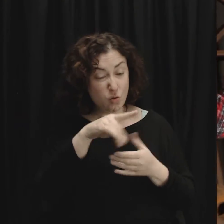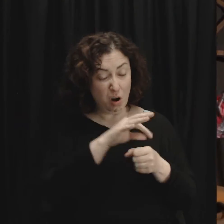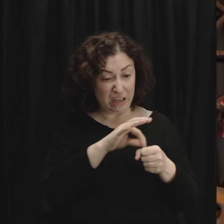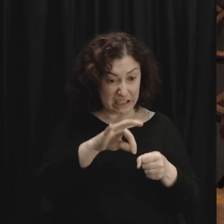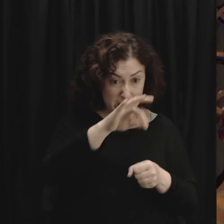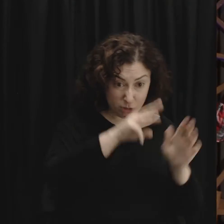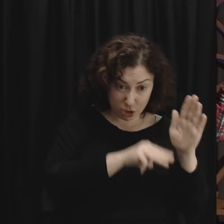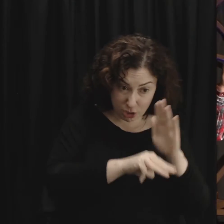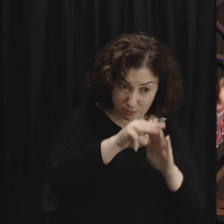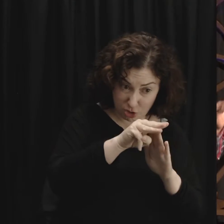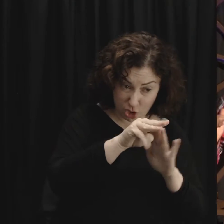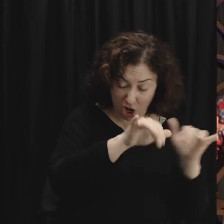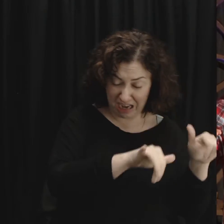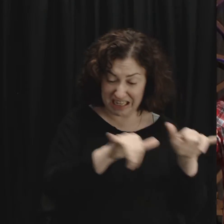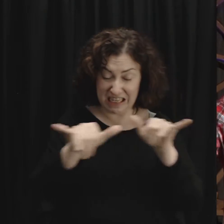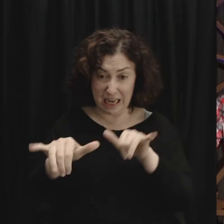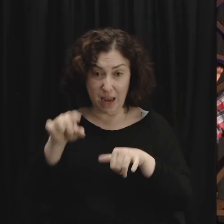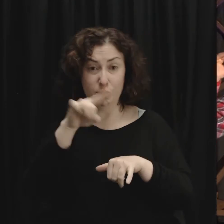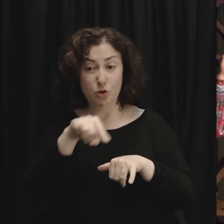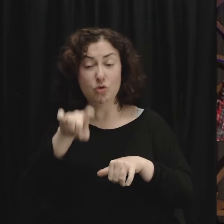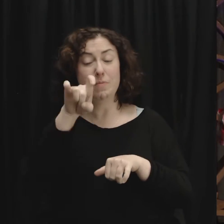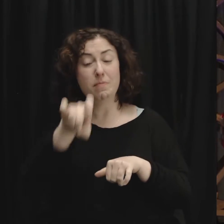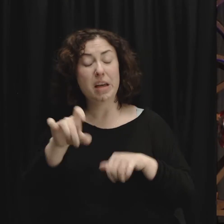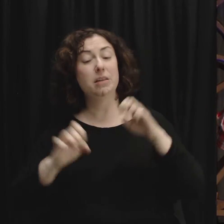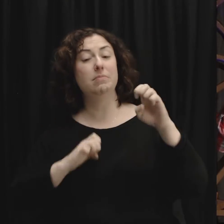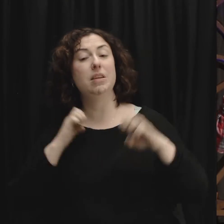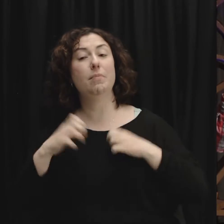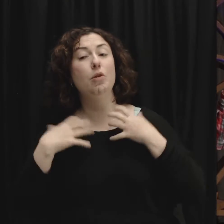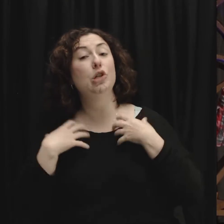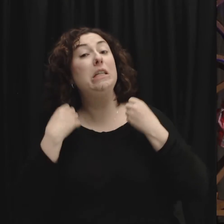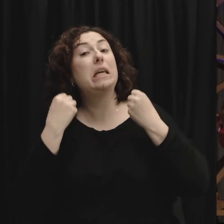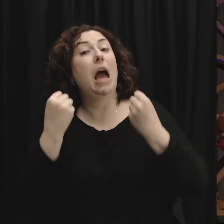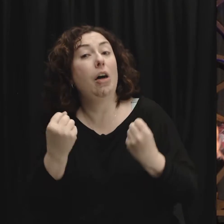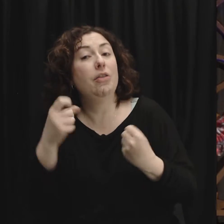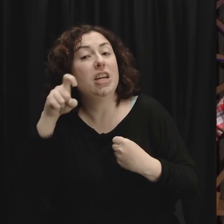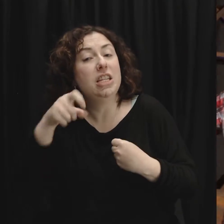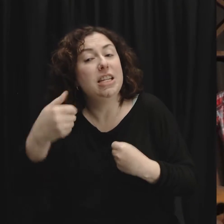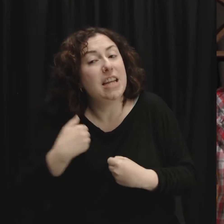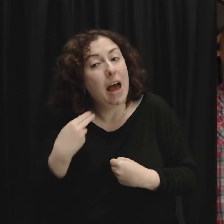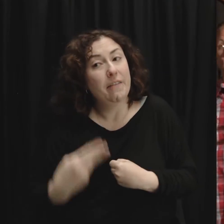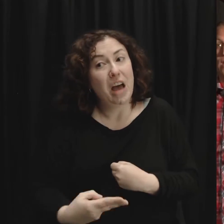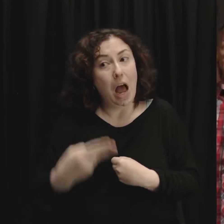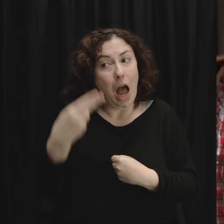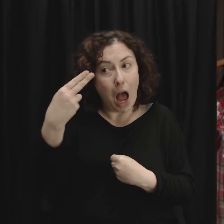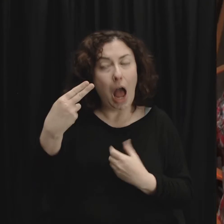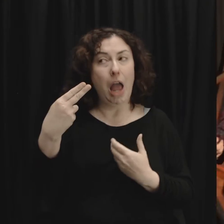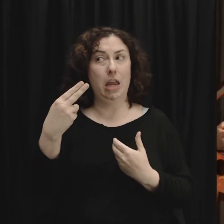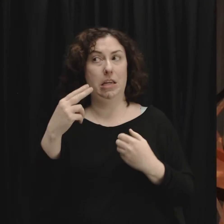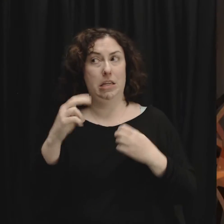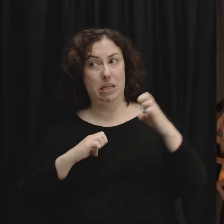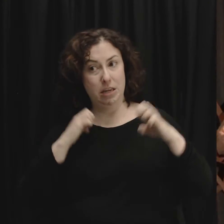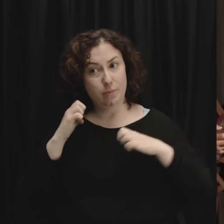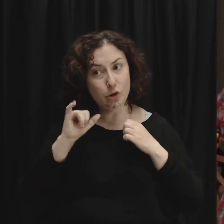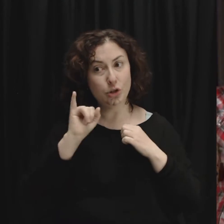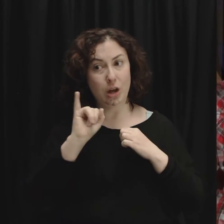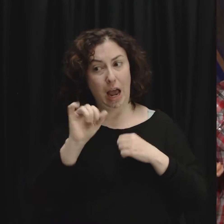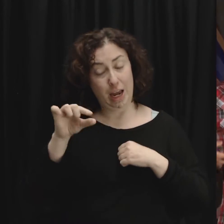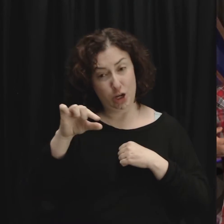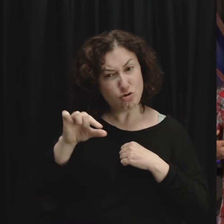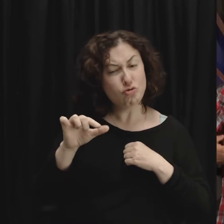emotionally healthy. You need to have a high emotional IQ and emotional self-awareness to understand how you're doing